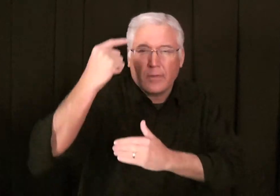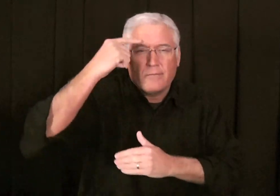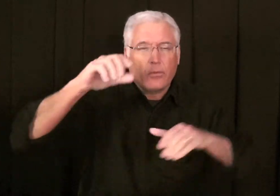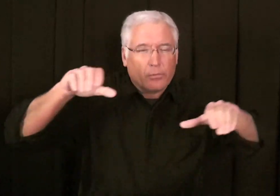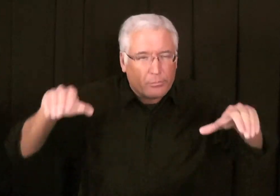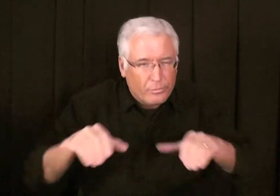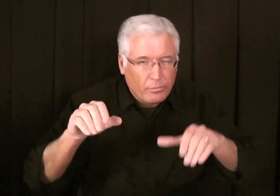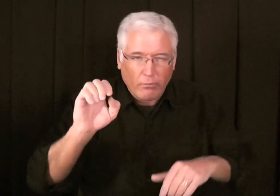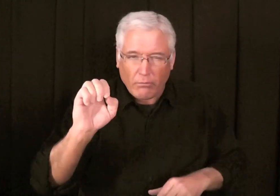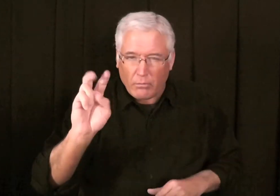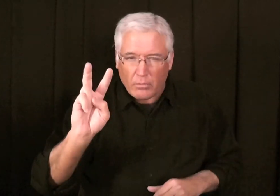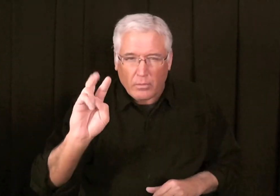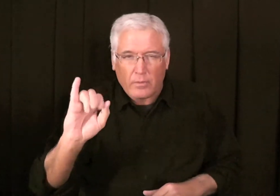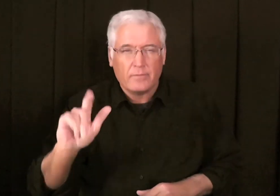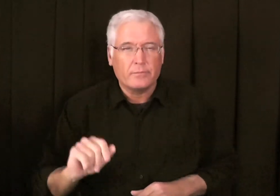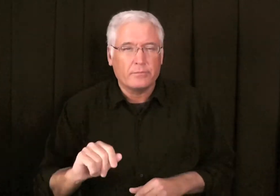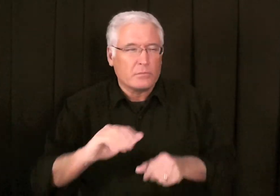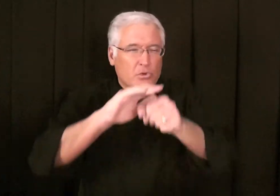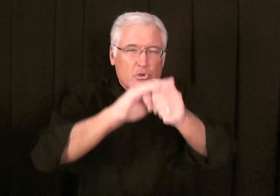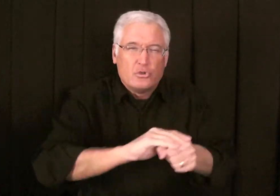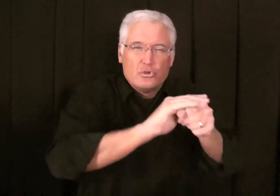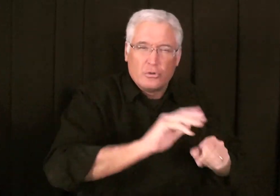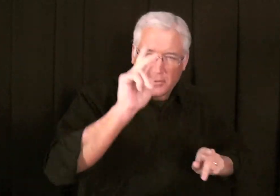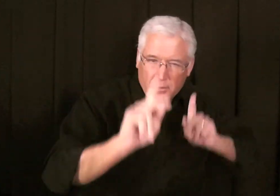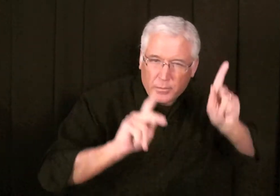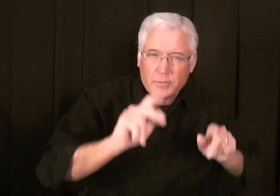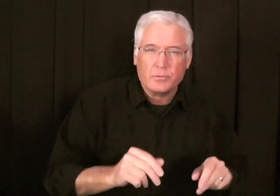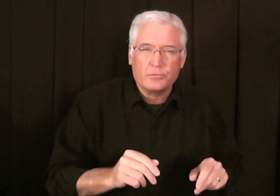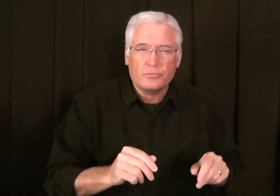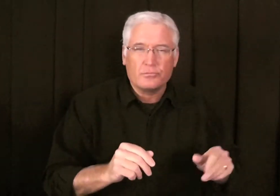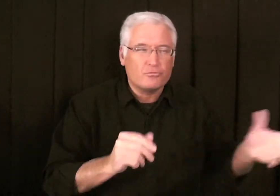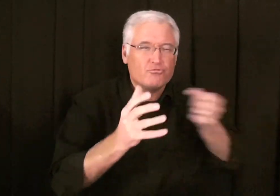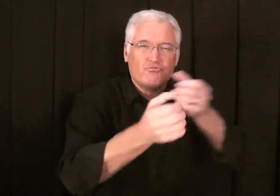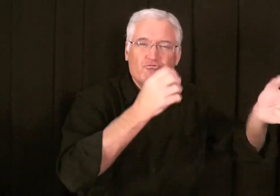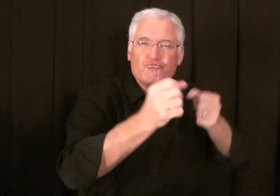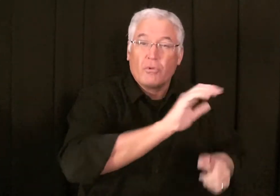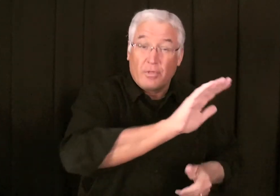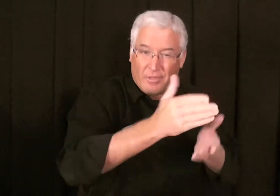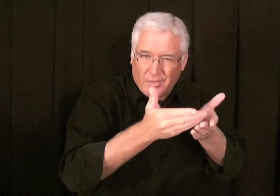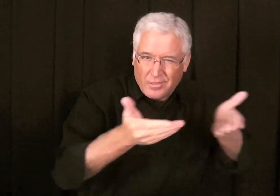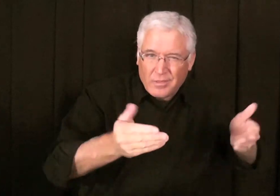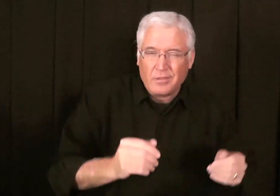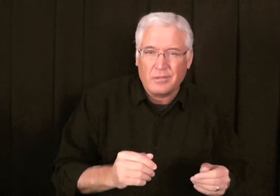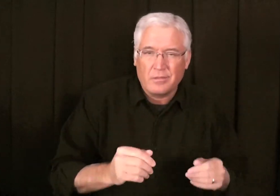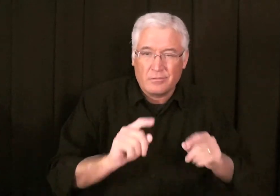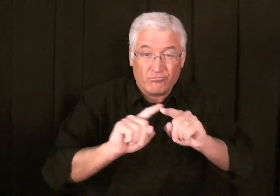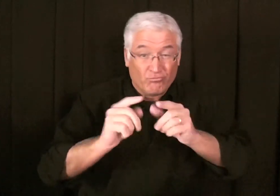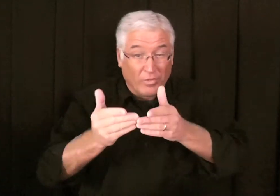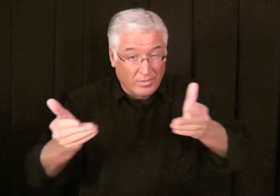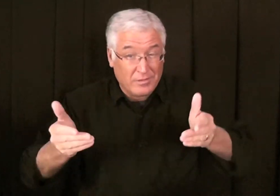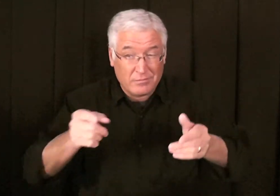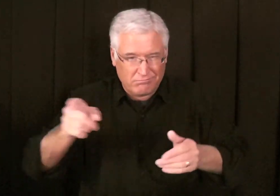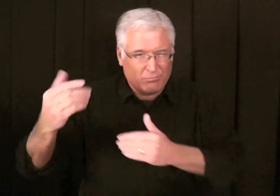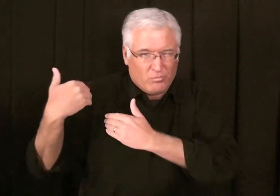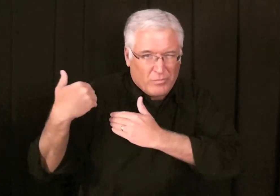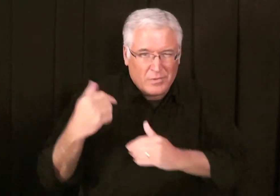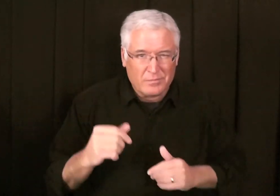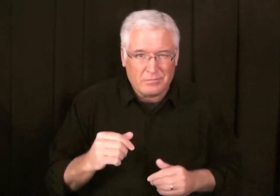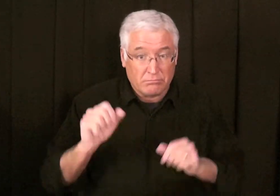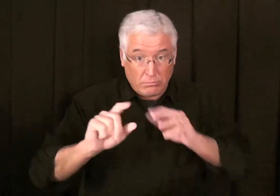escape the responsibility for the evil things that they have done, oppressing other people, and taking things from others? Can